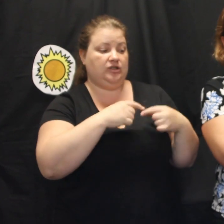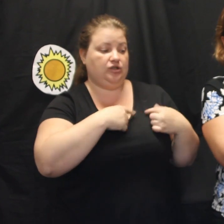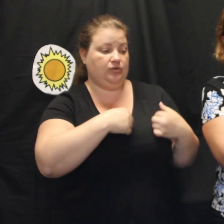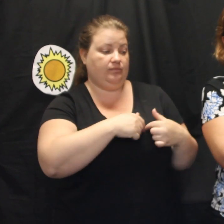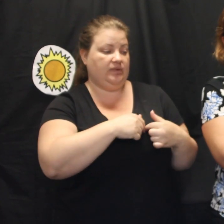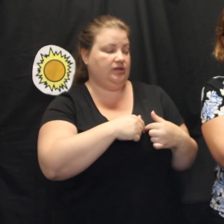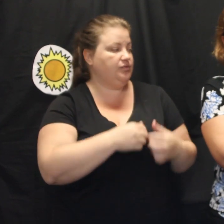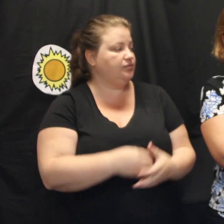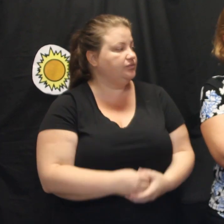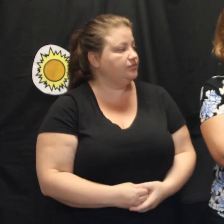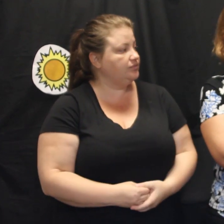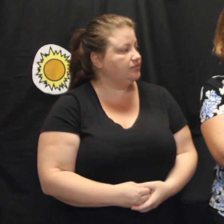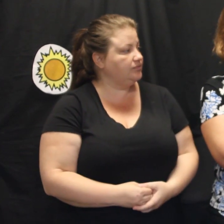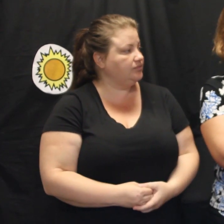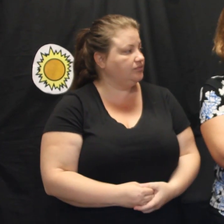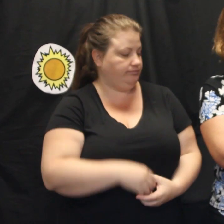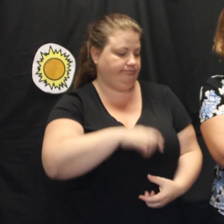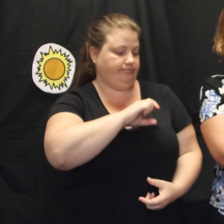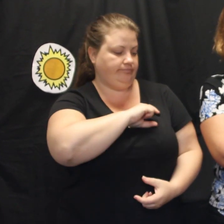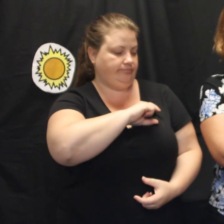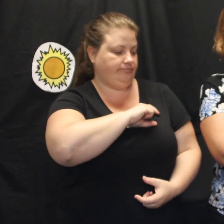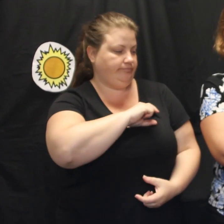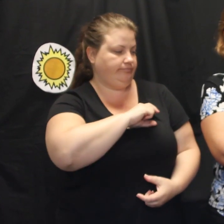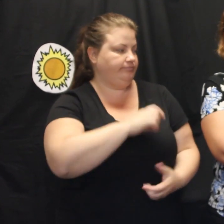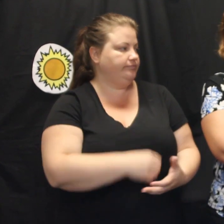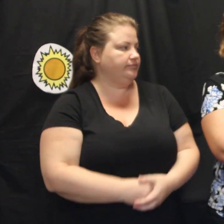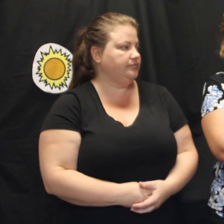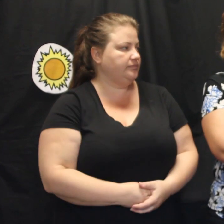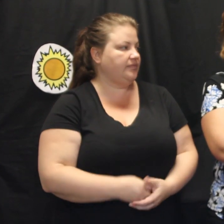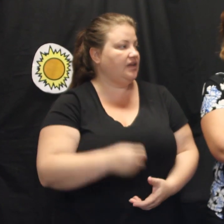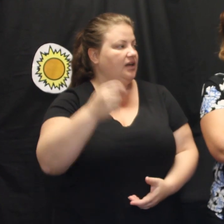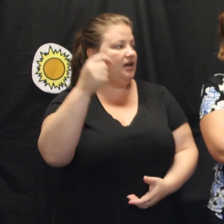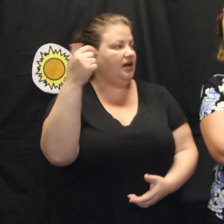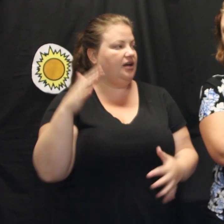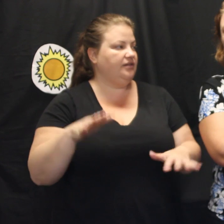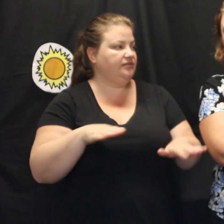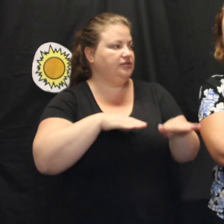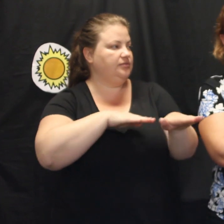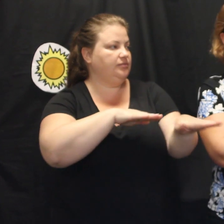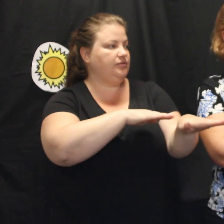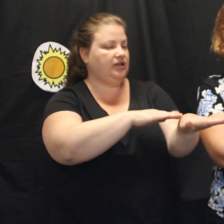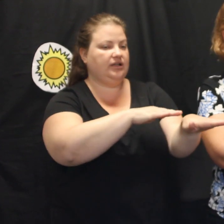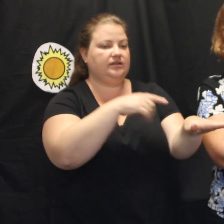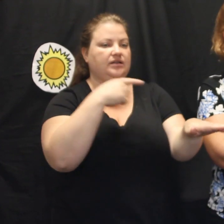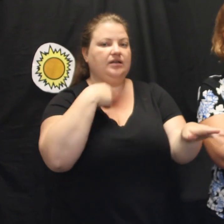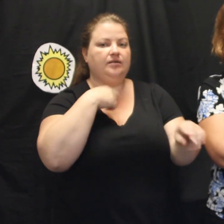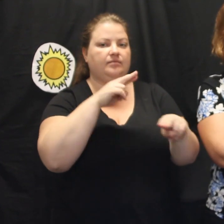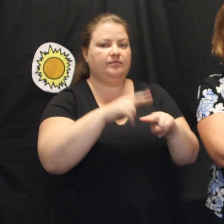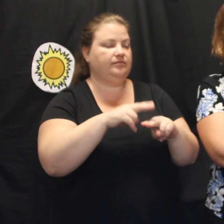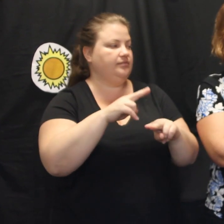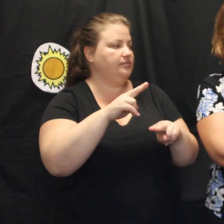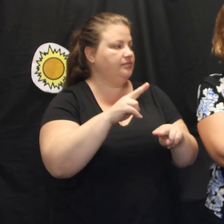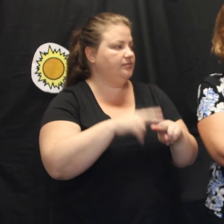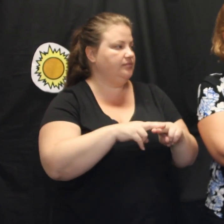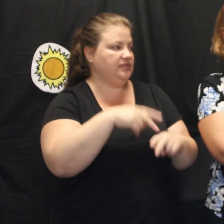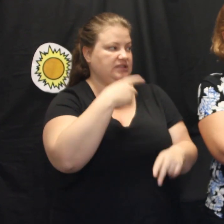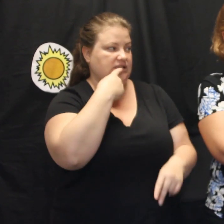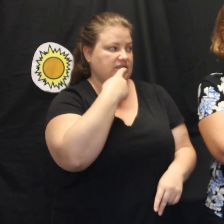After the parade, my Dad says, I'm proud of you, mate, to Grandad. He has tears in his